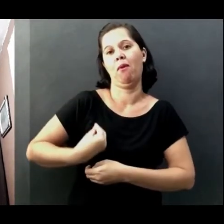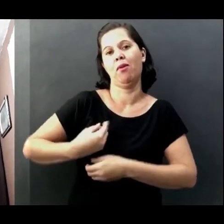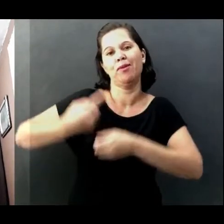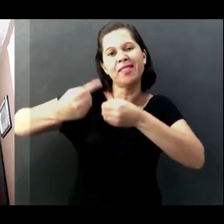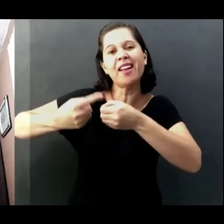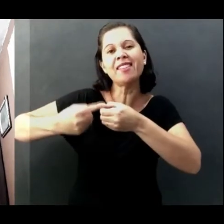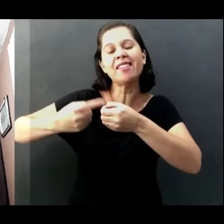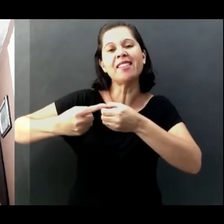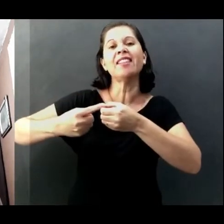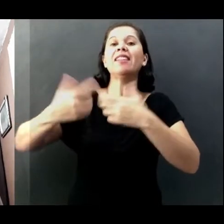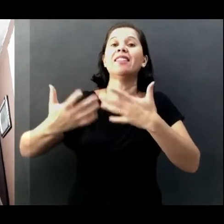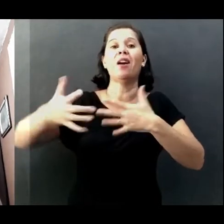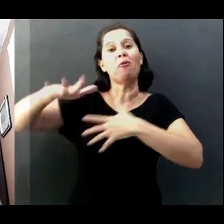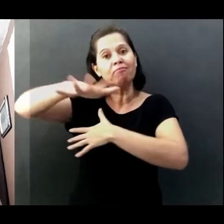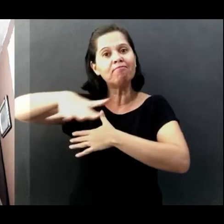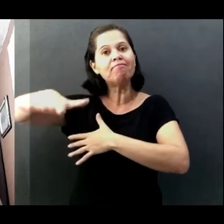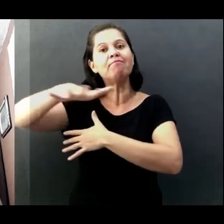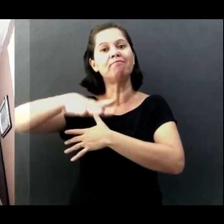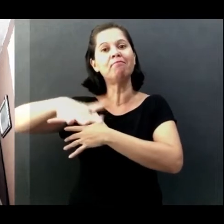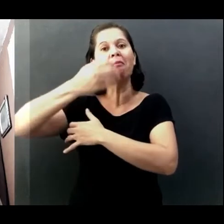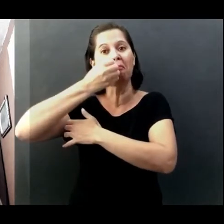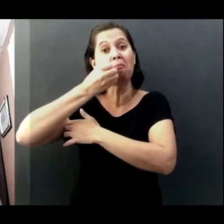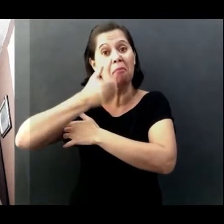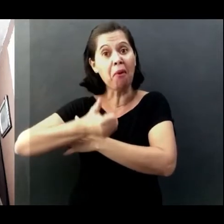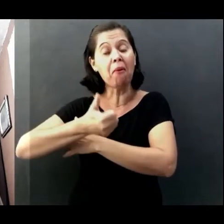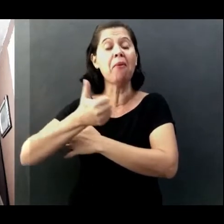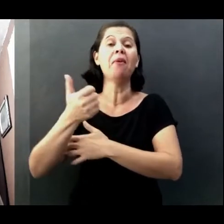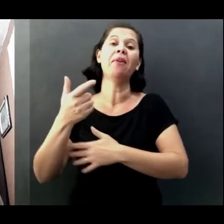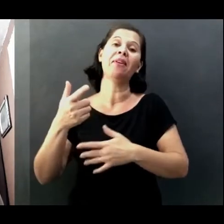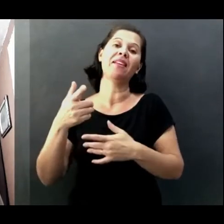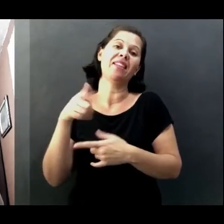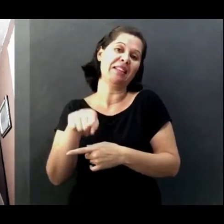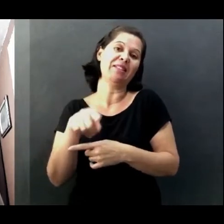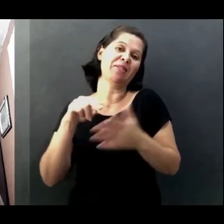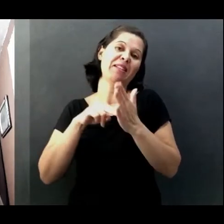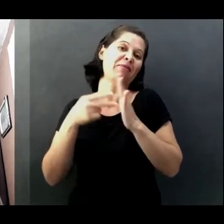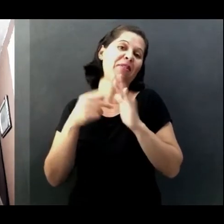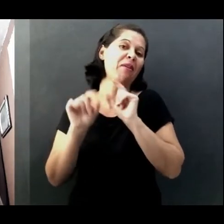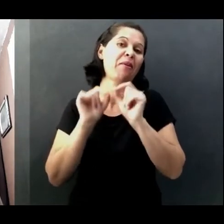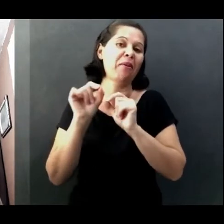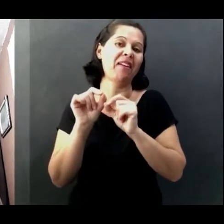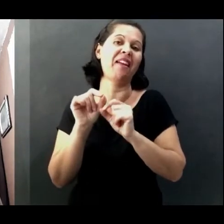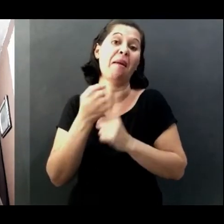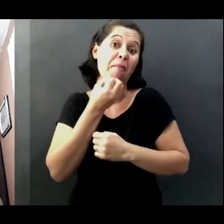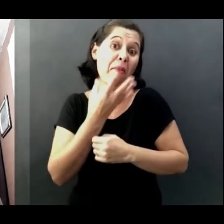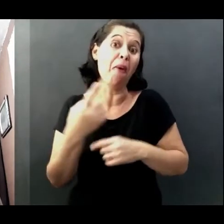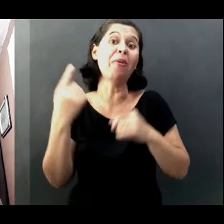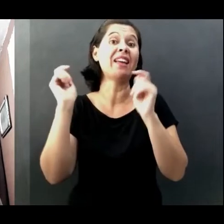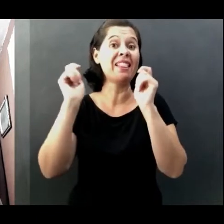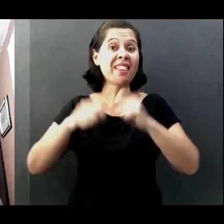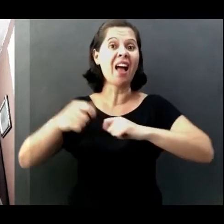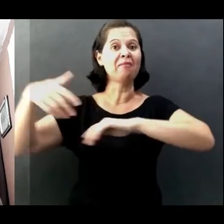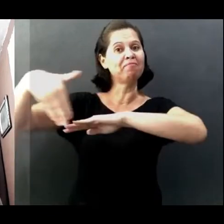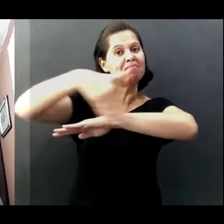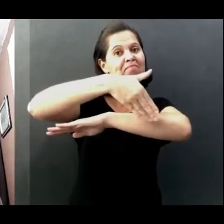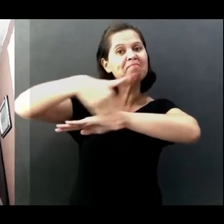And we have a very big yard. That's a privilege, because we can walk on the street without feeling guilty. We can